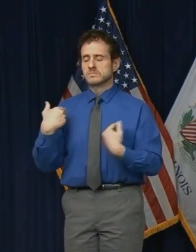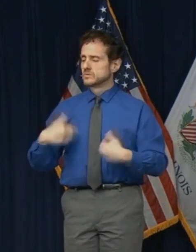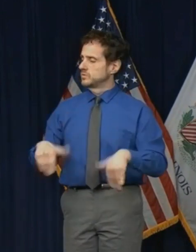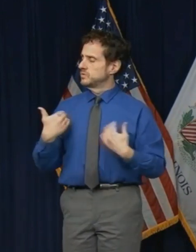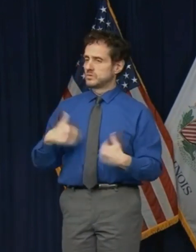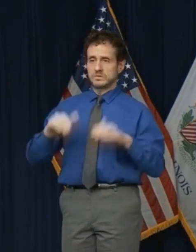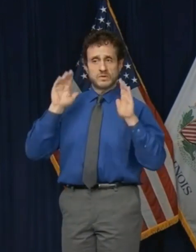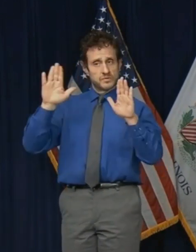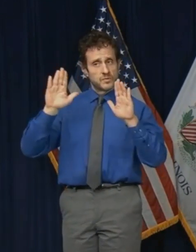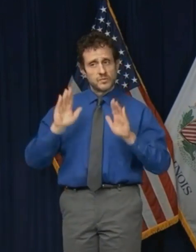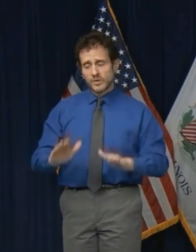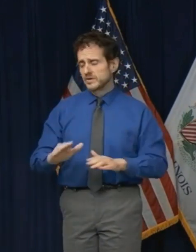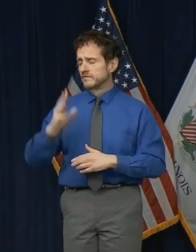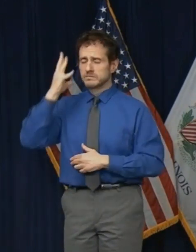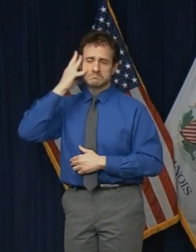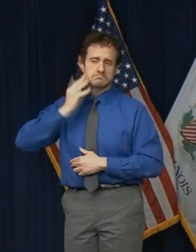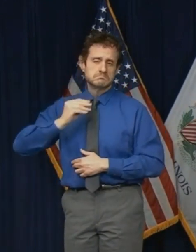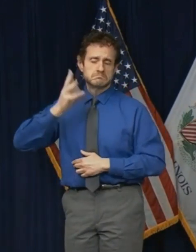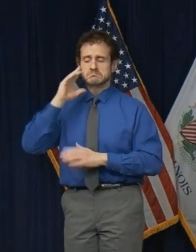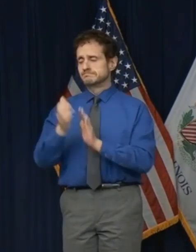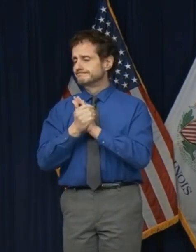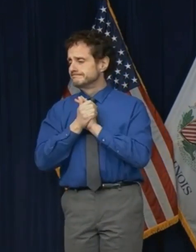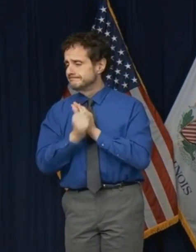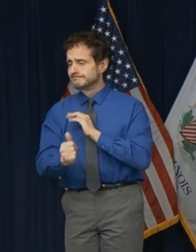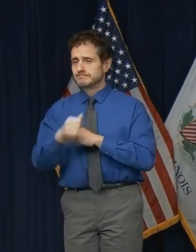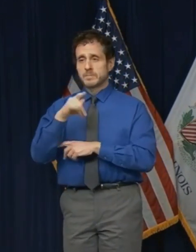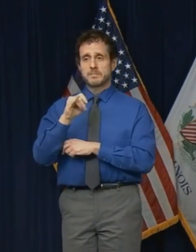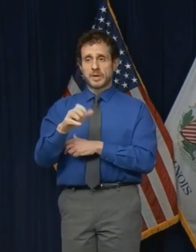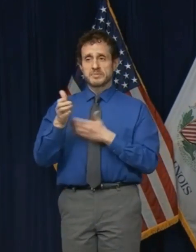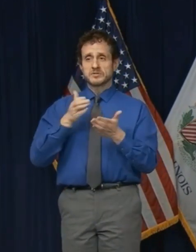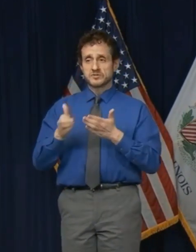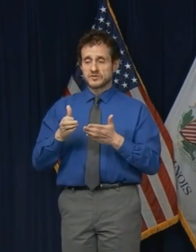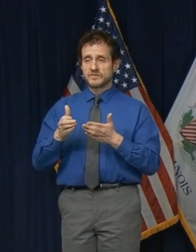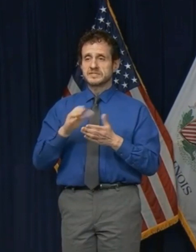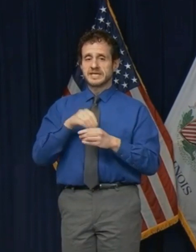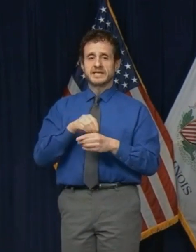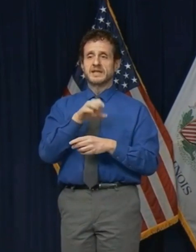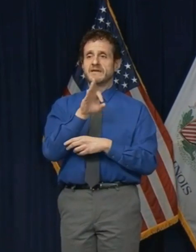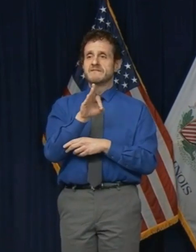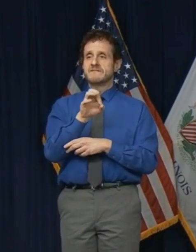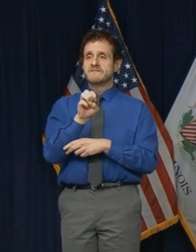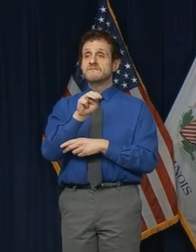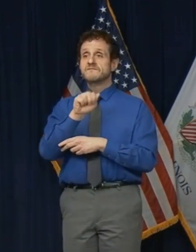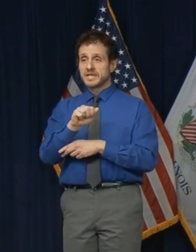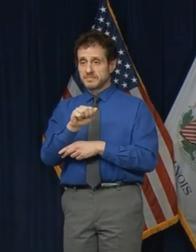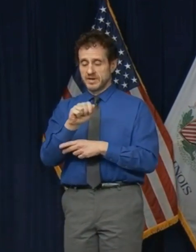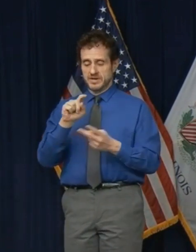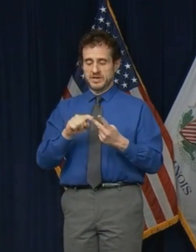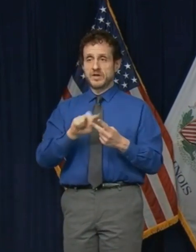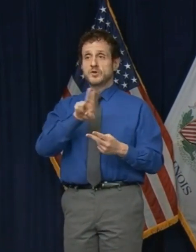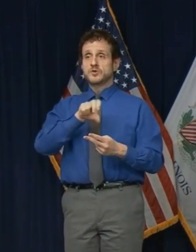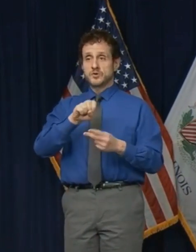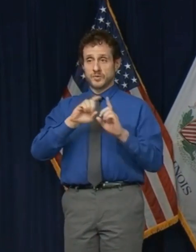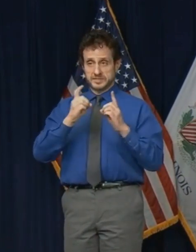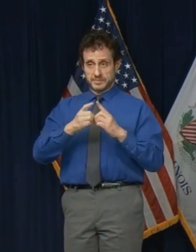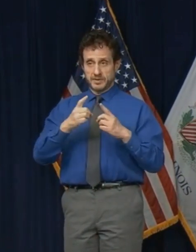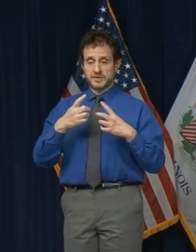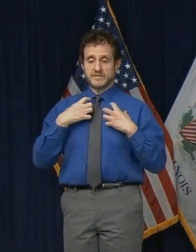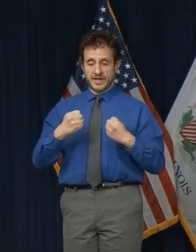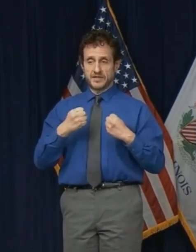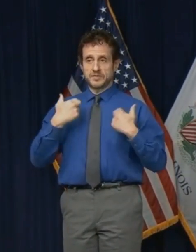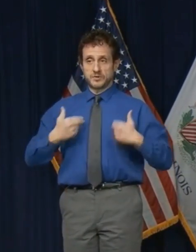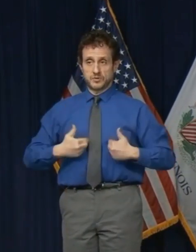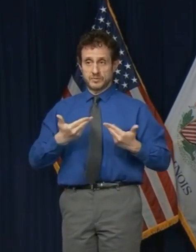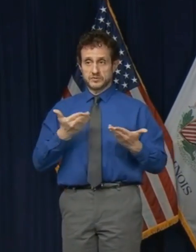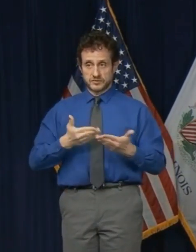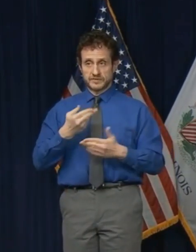incredible, experienced public servants inside of FEMA, the U.S. Department of Health and Human Services, the Army Corps,